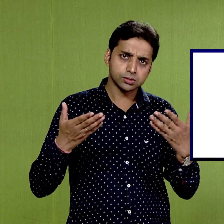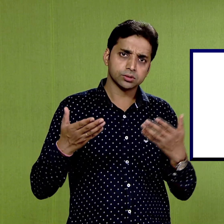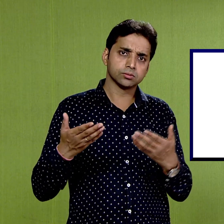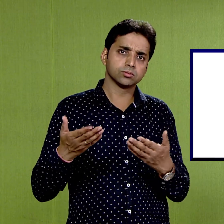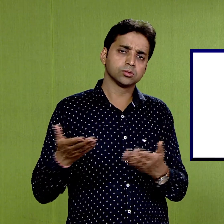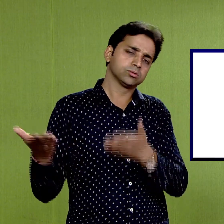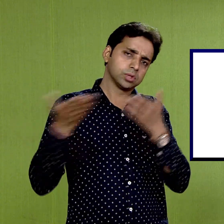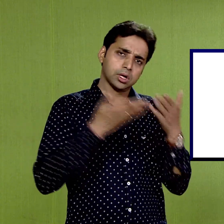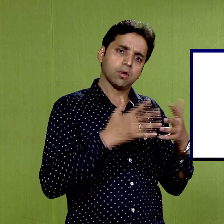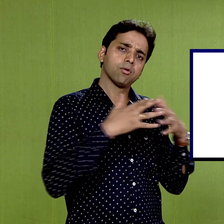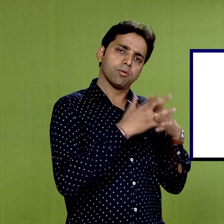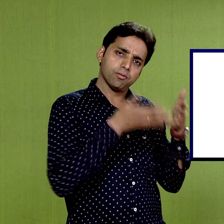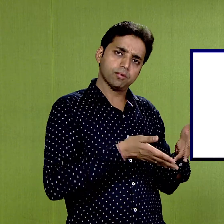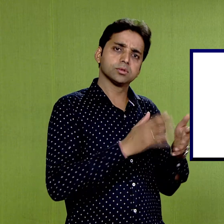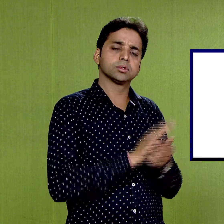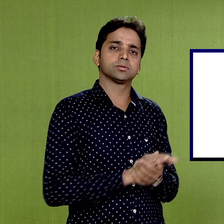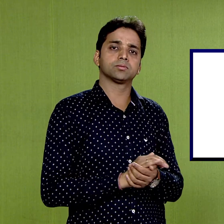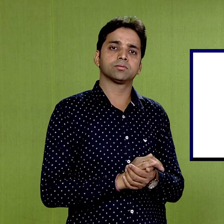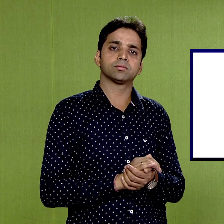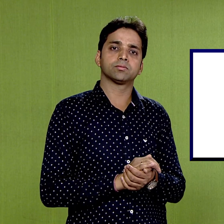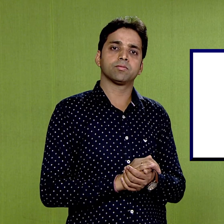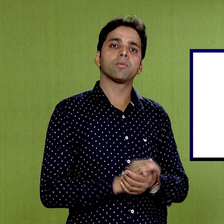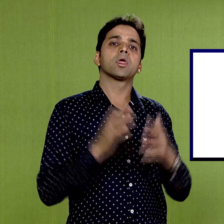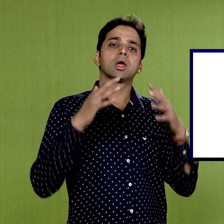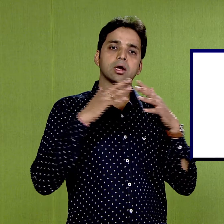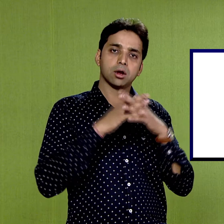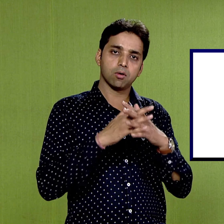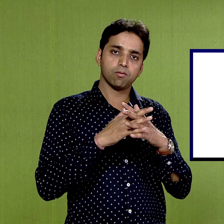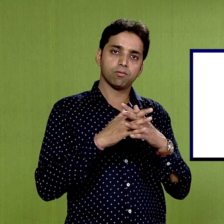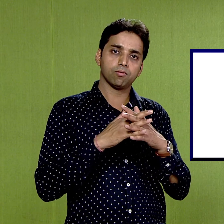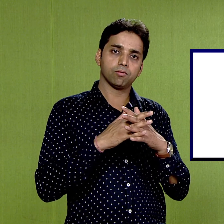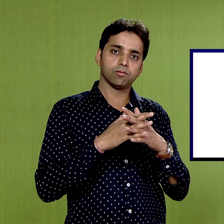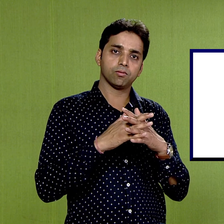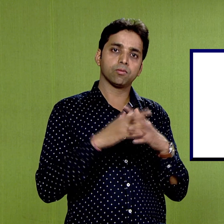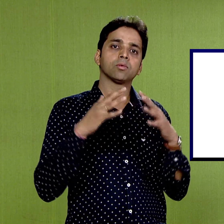you can visit our website www